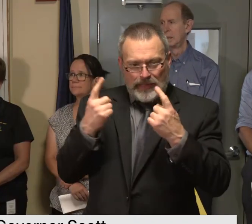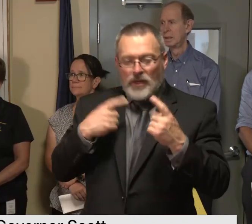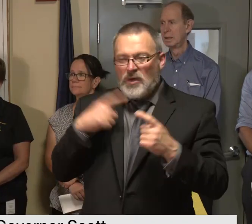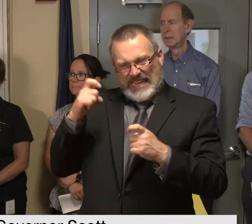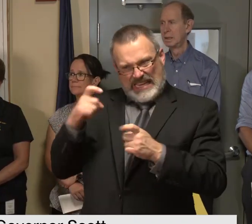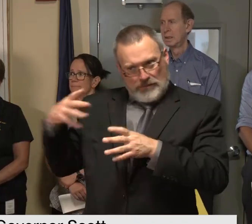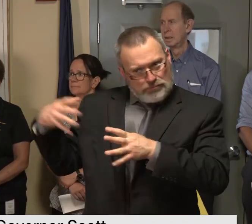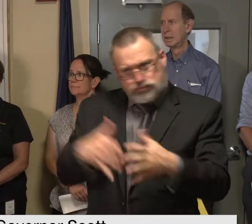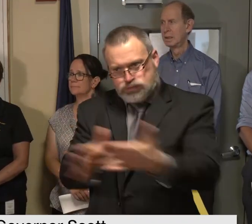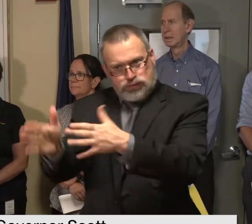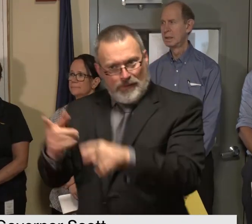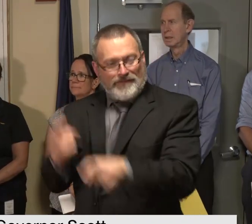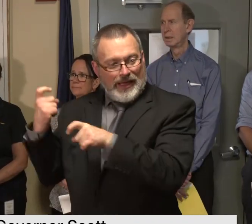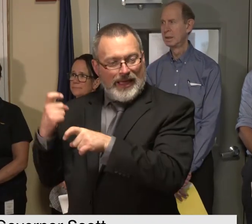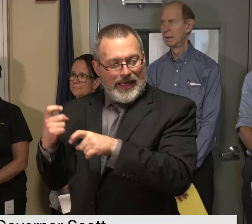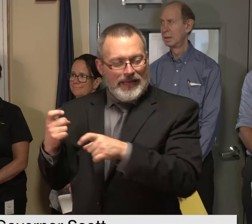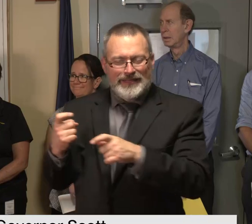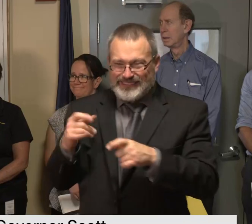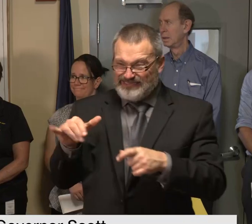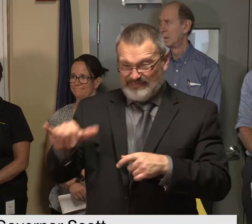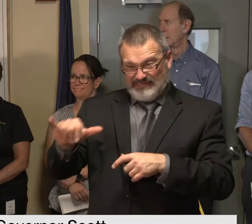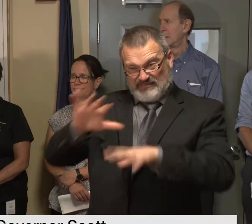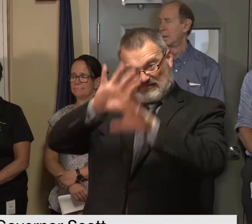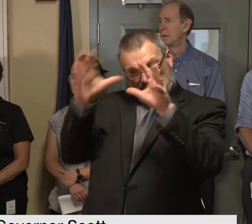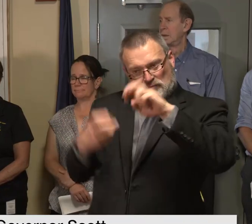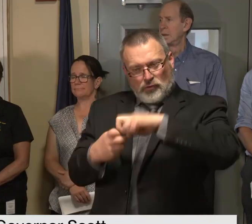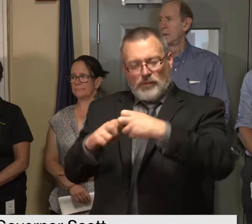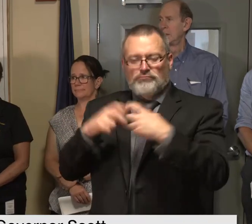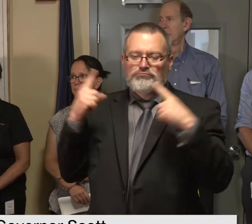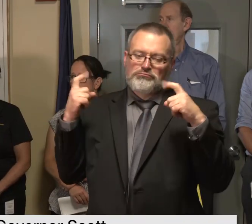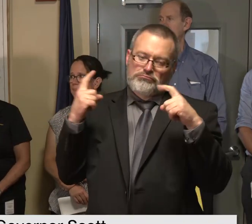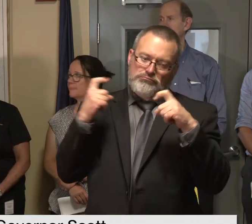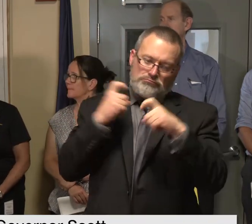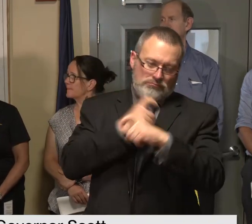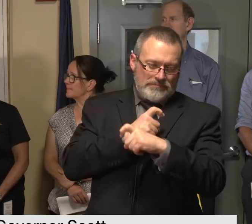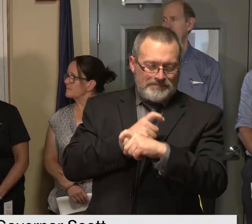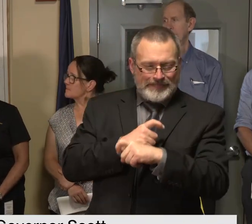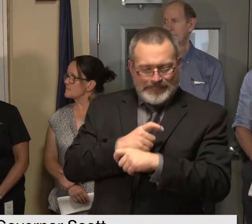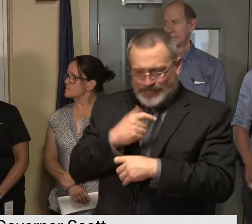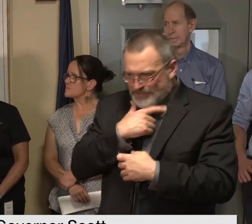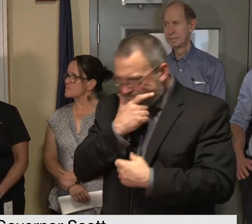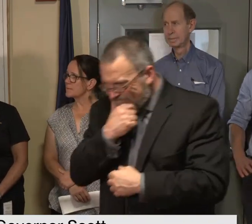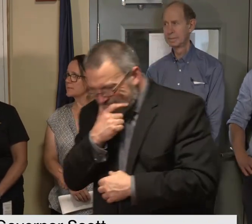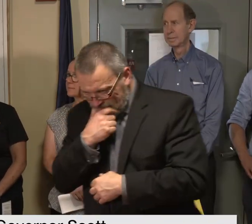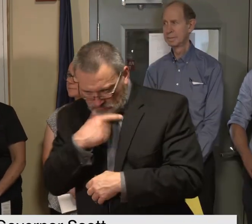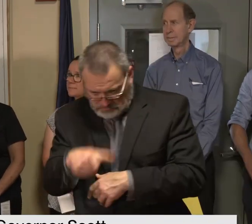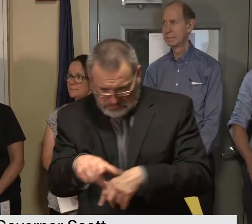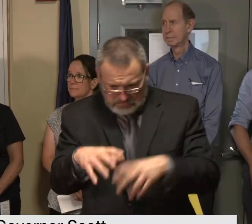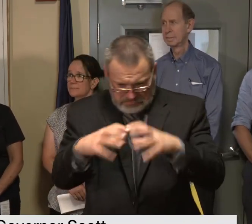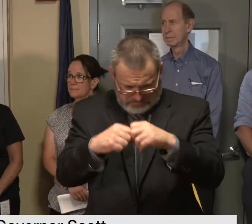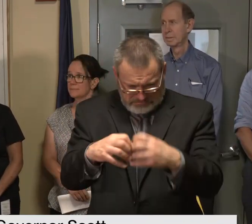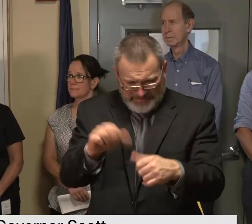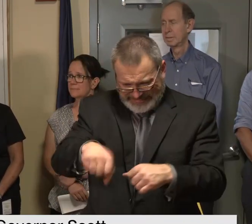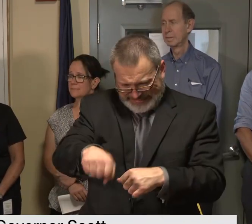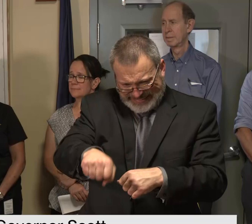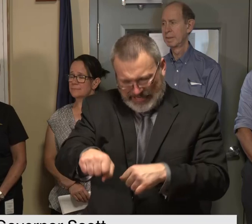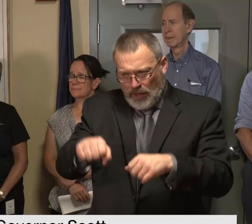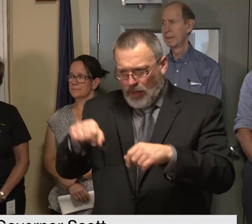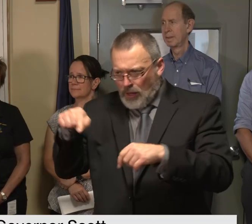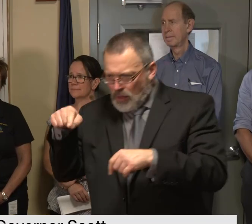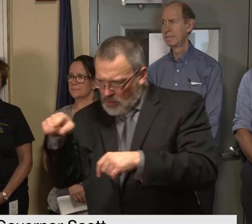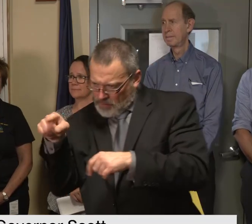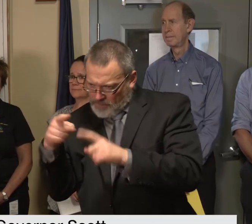complicated than that we are constantly uh looking at culverts uh might have joe talk about that as well as julie